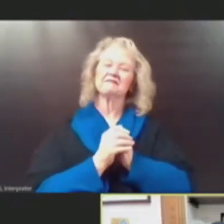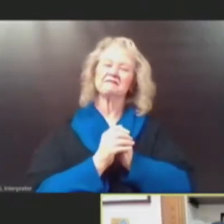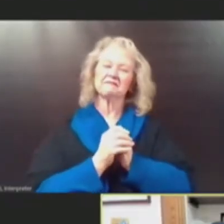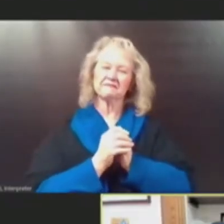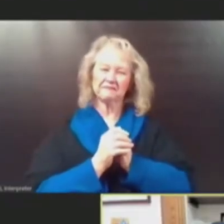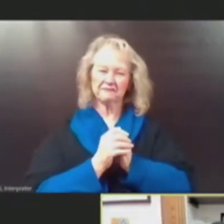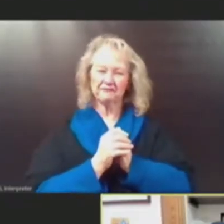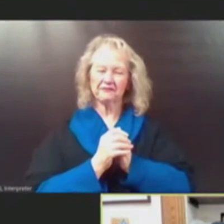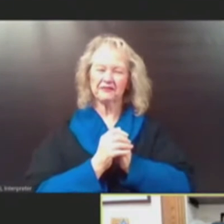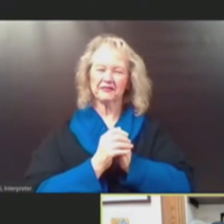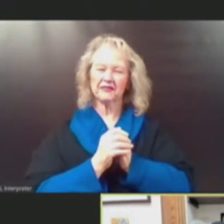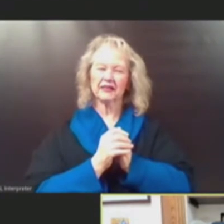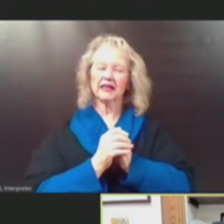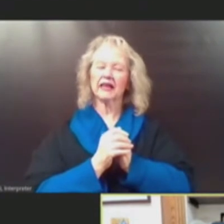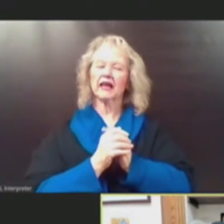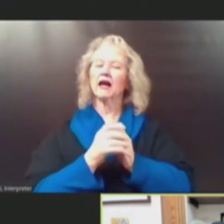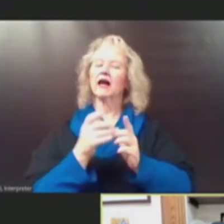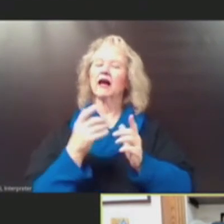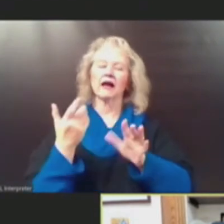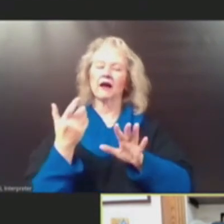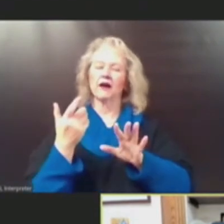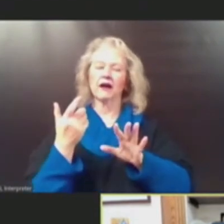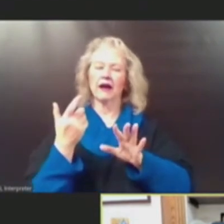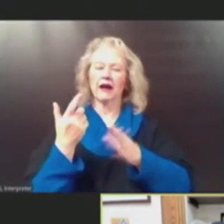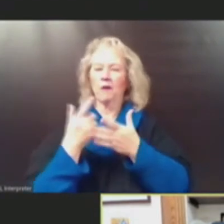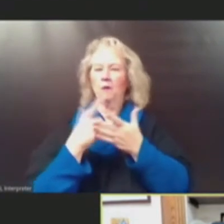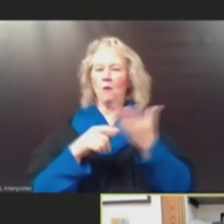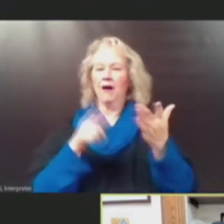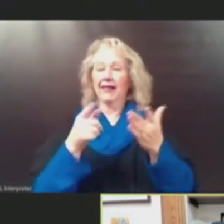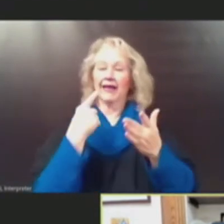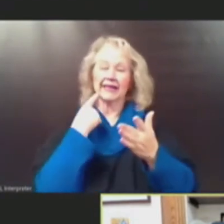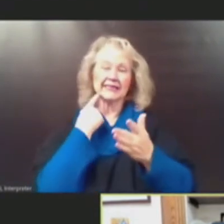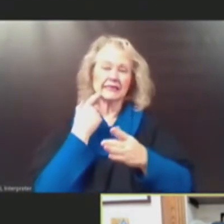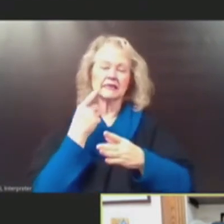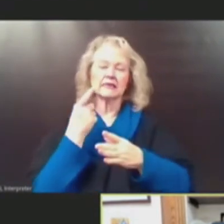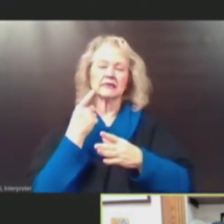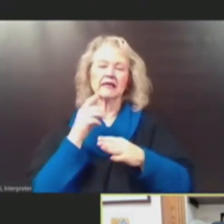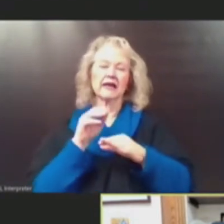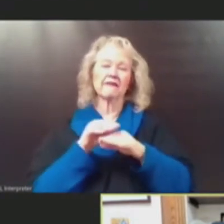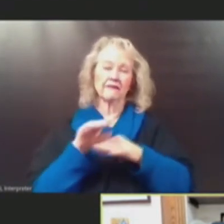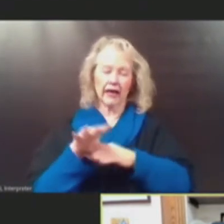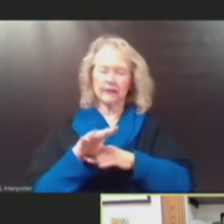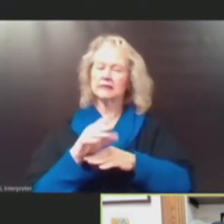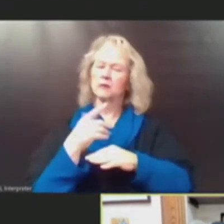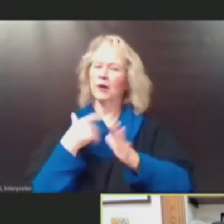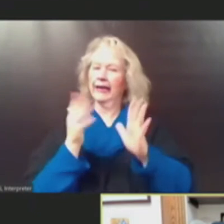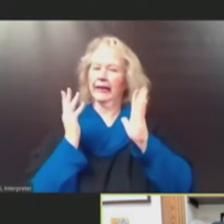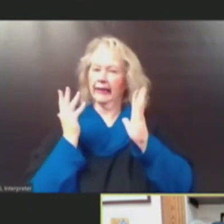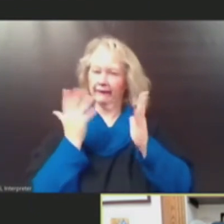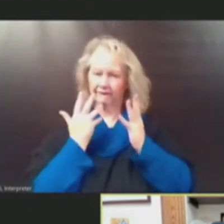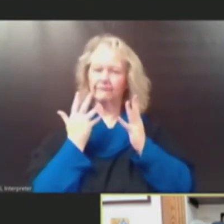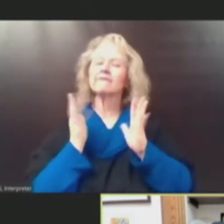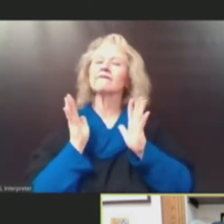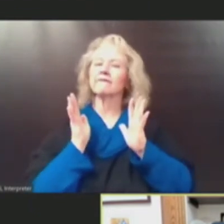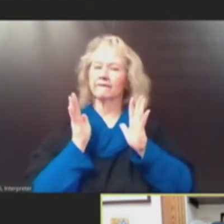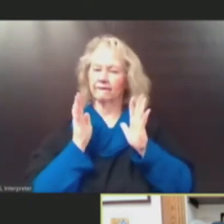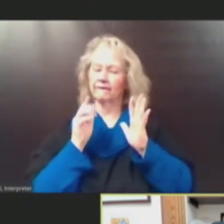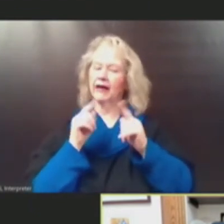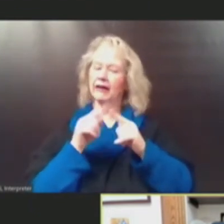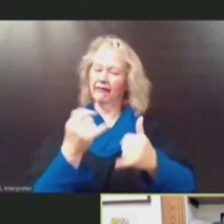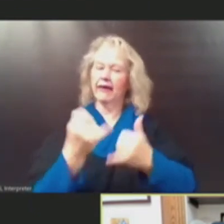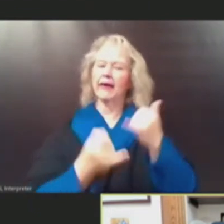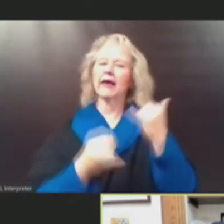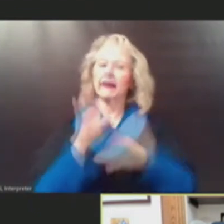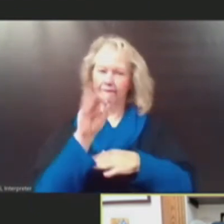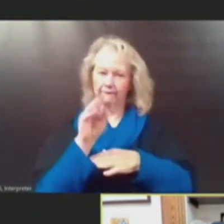going to keep the, as the governor and the commissioners have stated, the statewide school mask mandate will